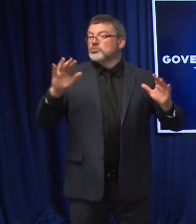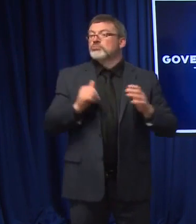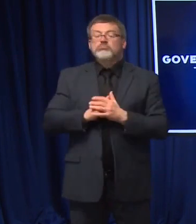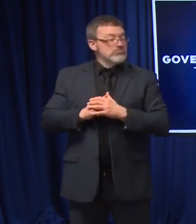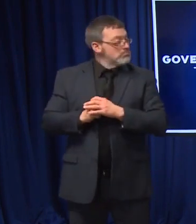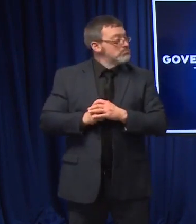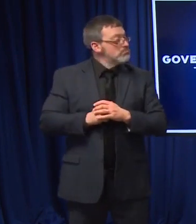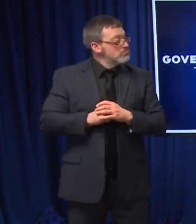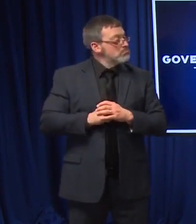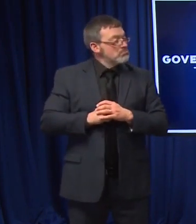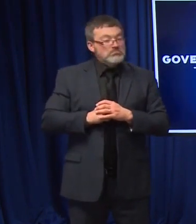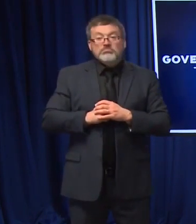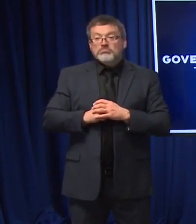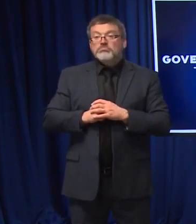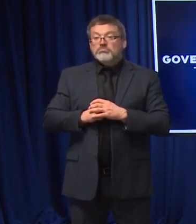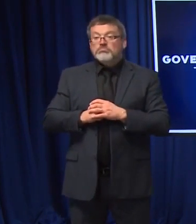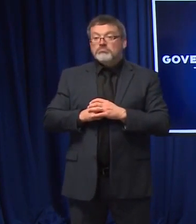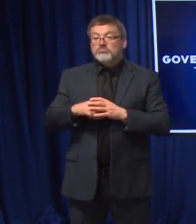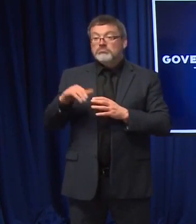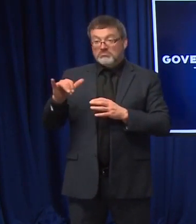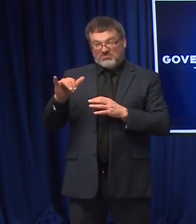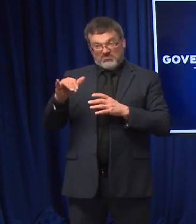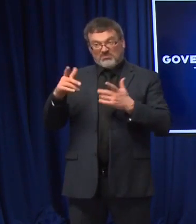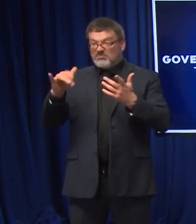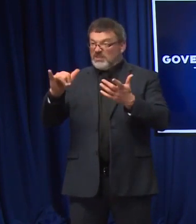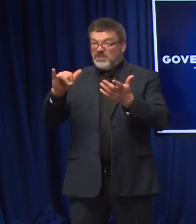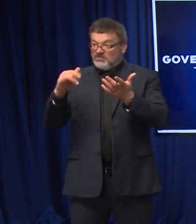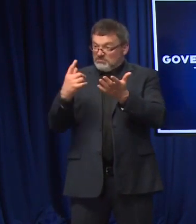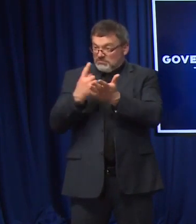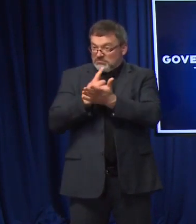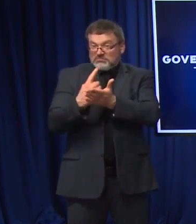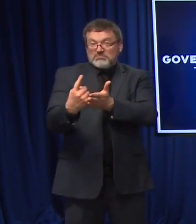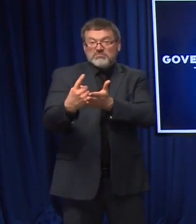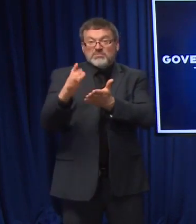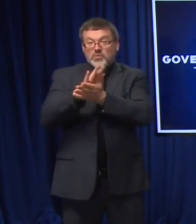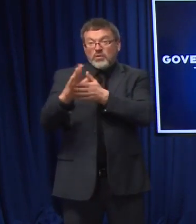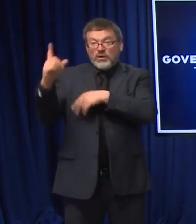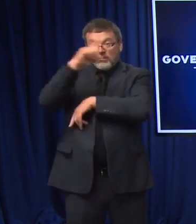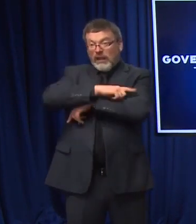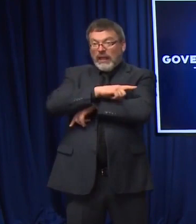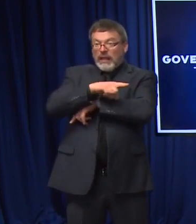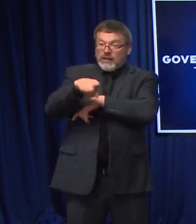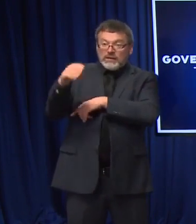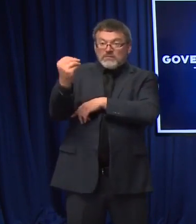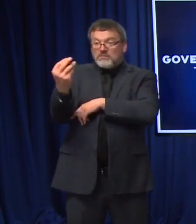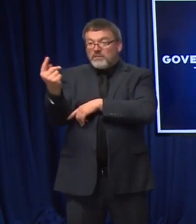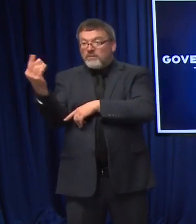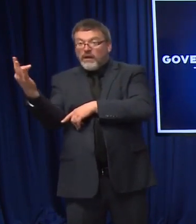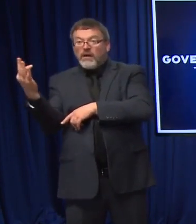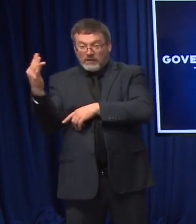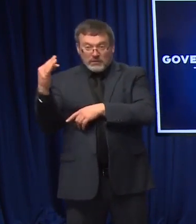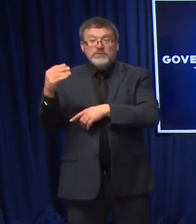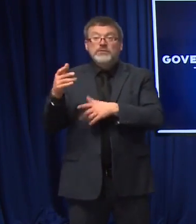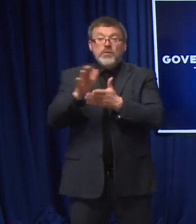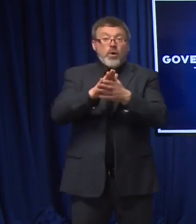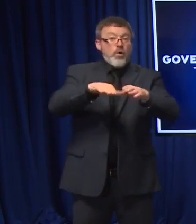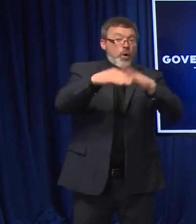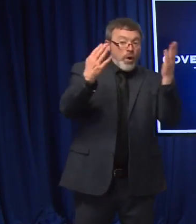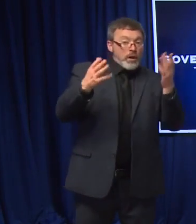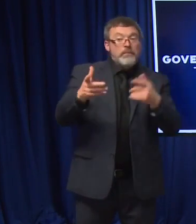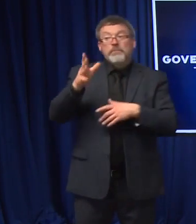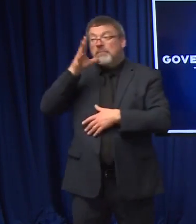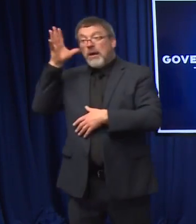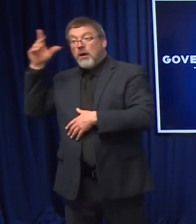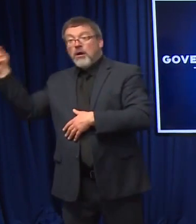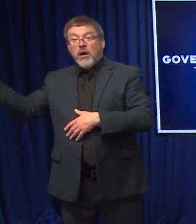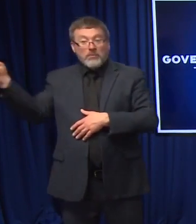during school hours so that a parent or guardian doesn't need to take time off from work. And so, you know, it's for ease of access. That's one